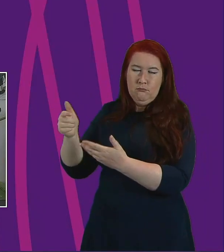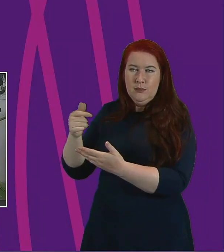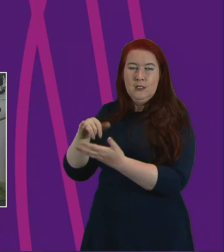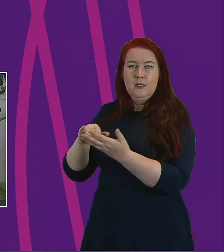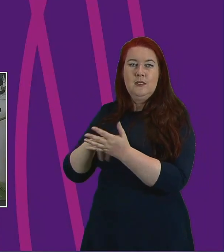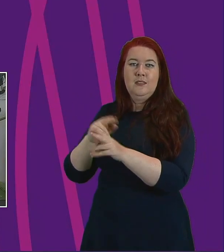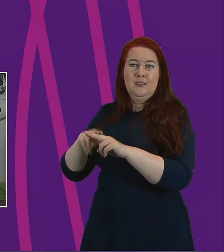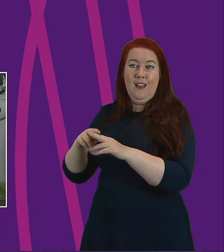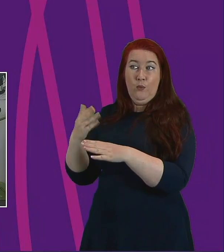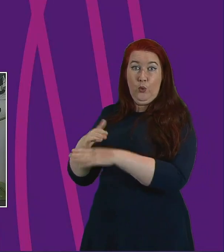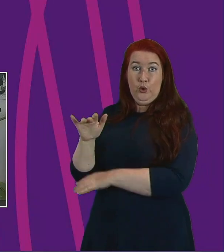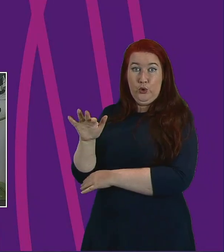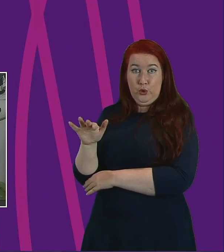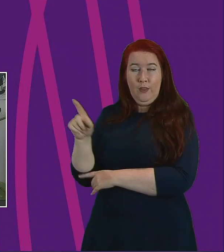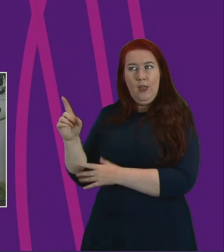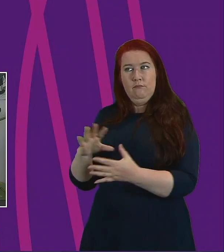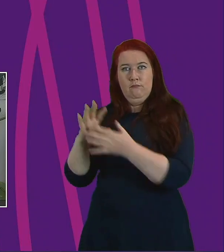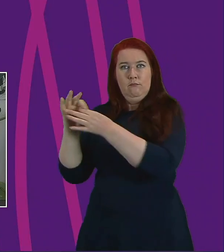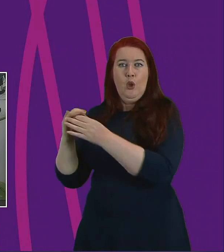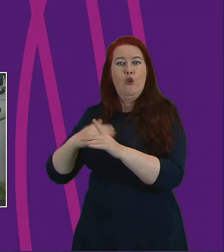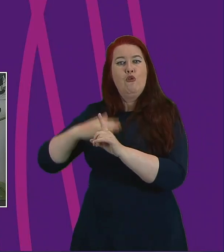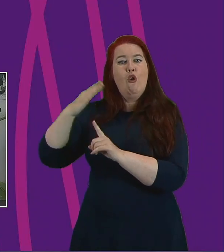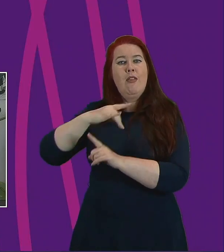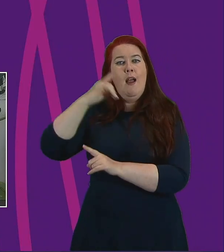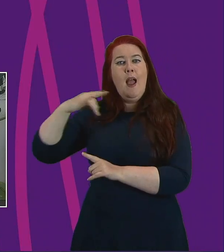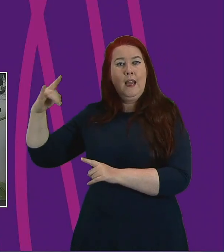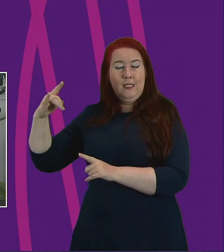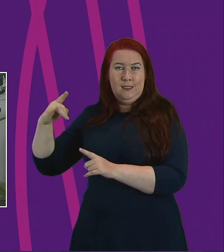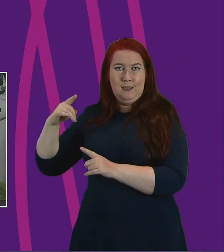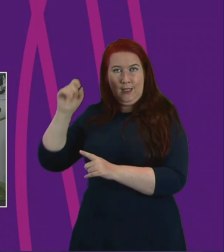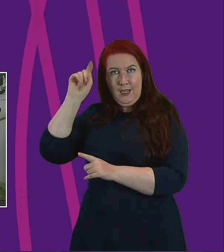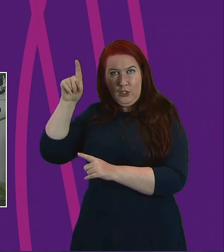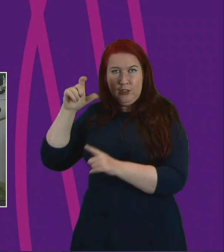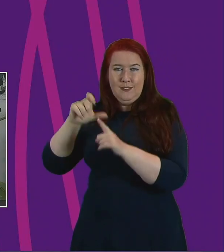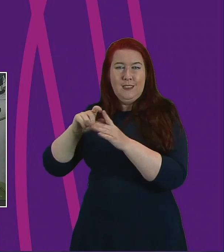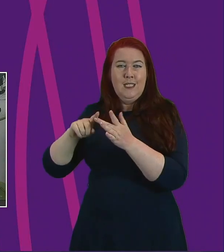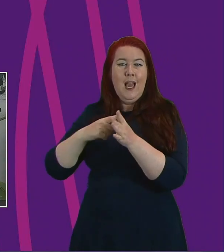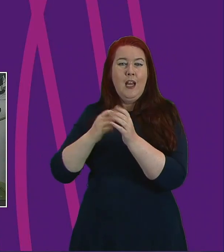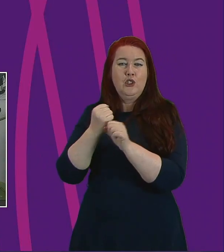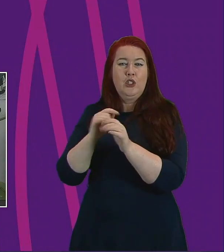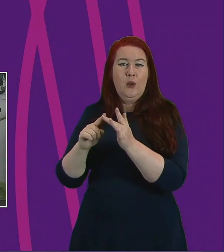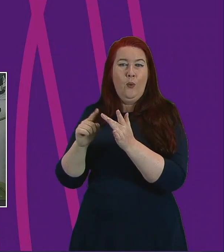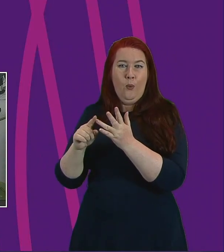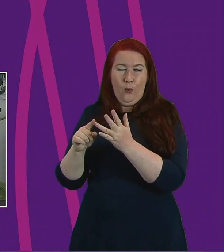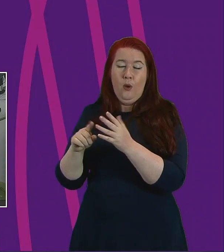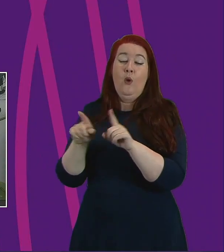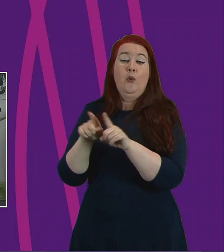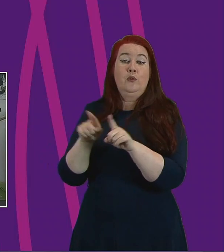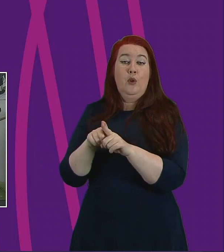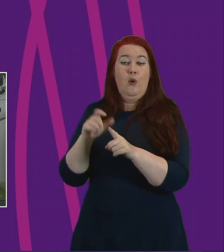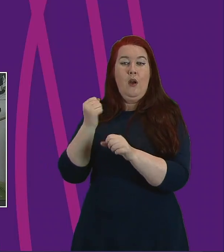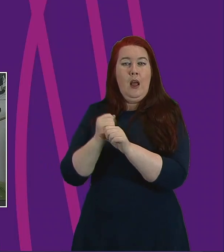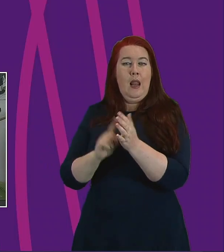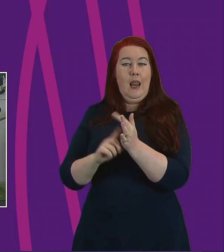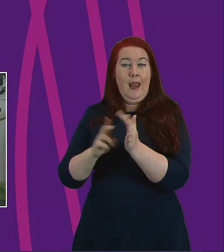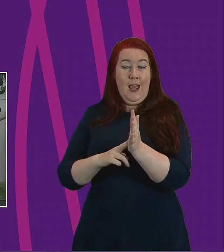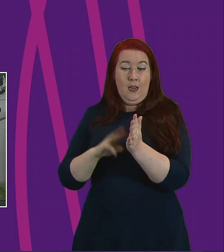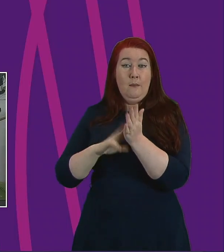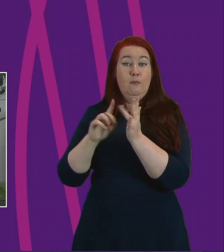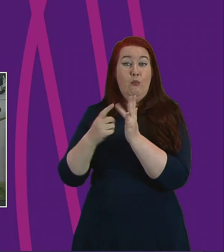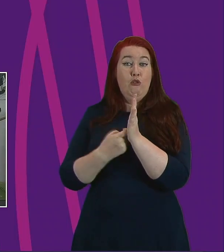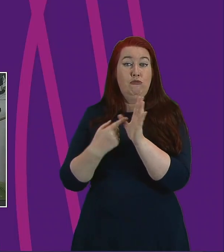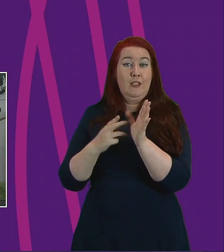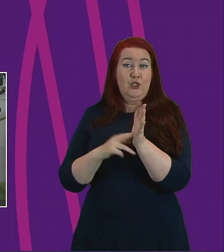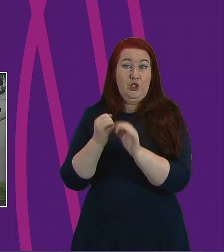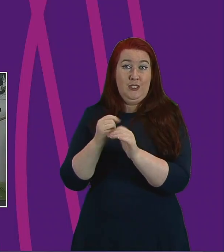has joined with the North Highland Initiative, Diageo and Glenmorangie to provide small community groups with funding for